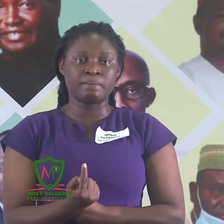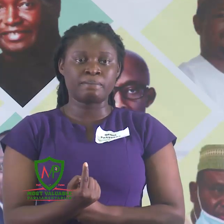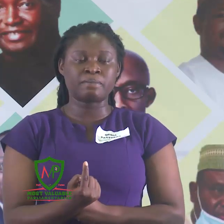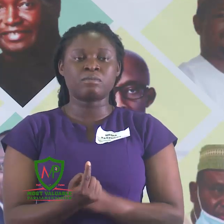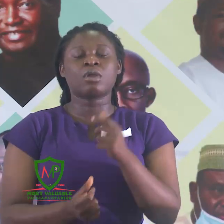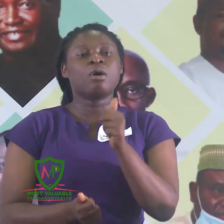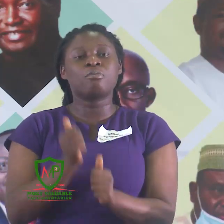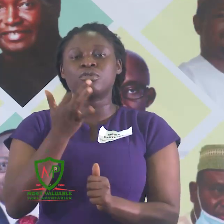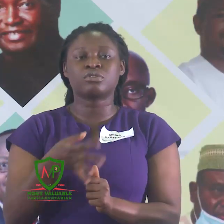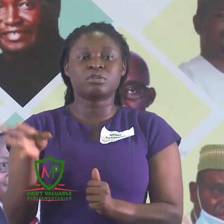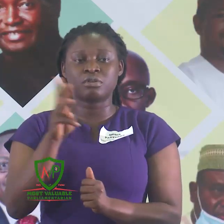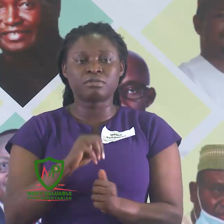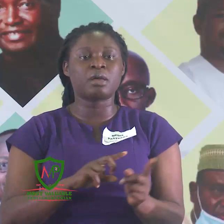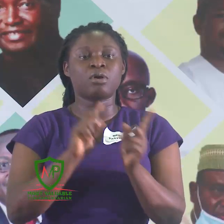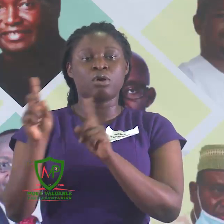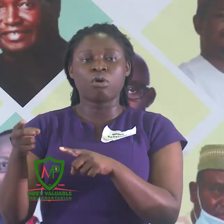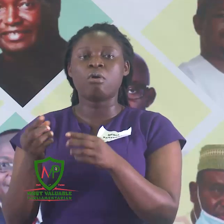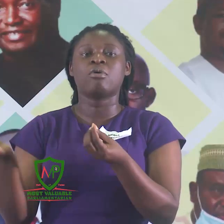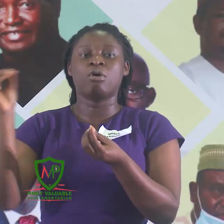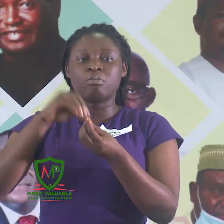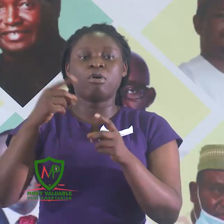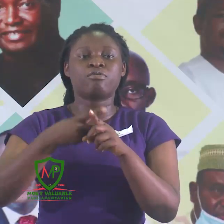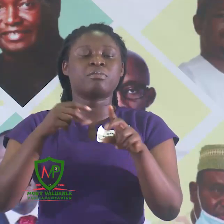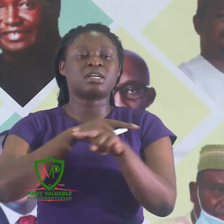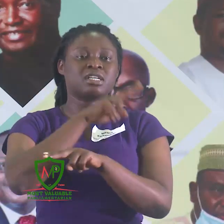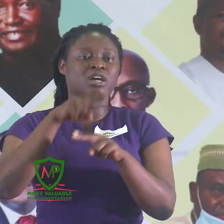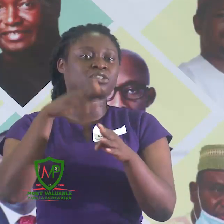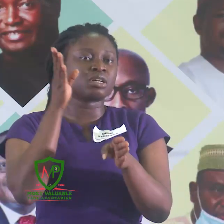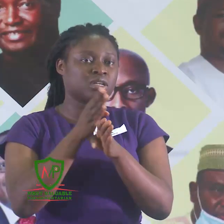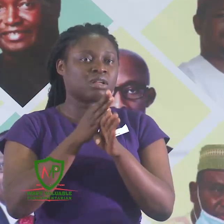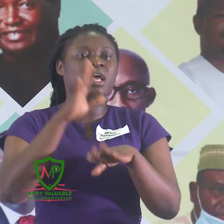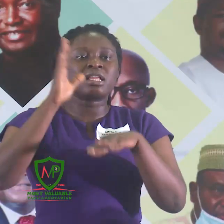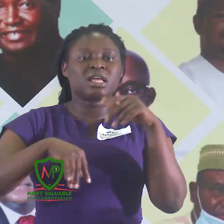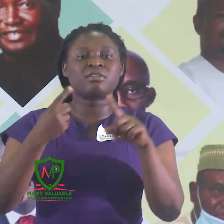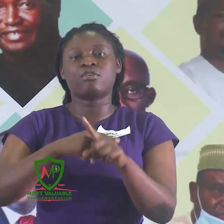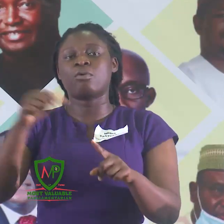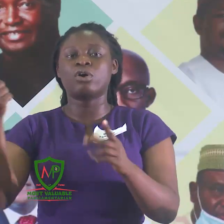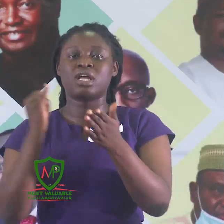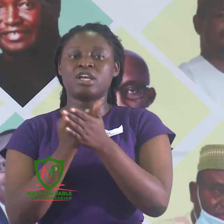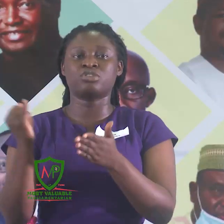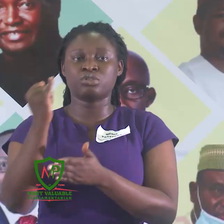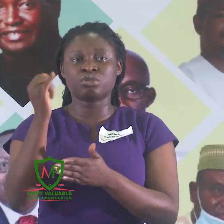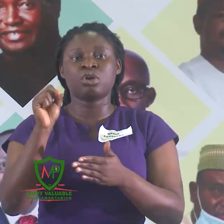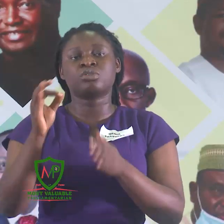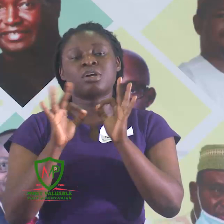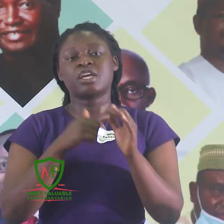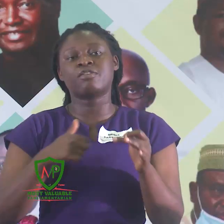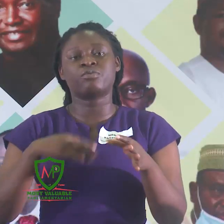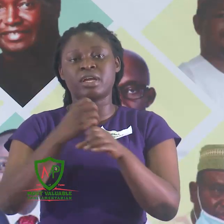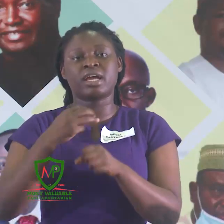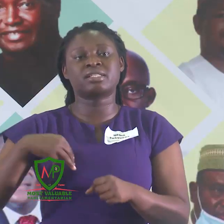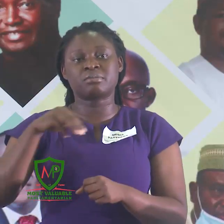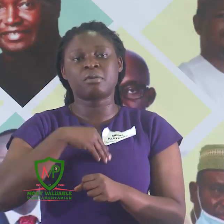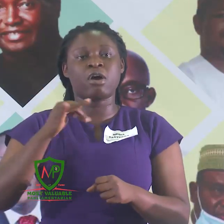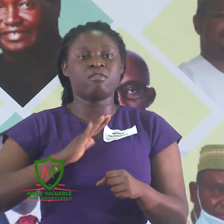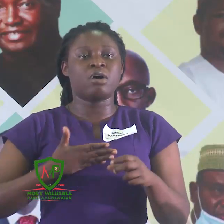Most of them come more from the National Assembly than from other institutions. So if we get members of our